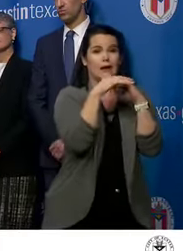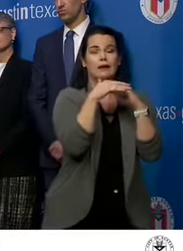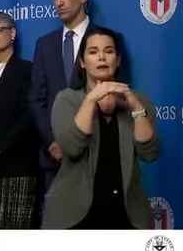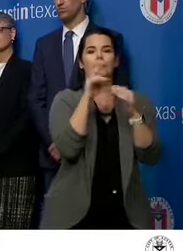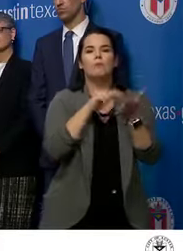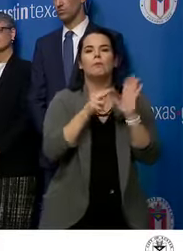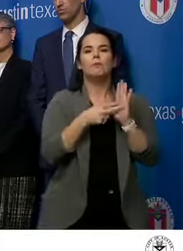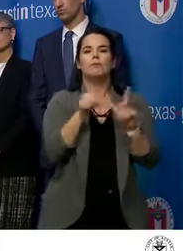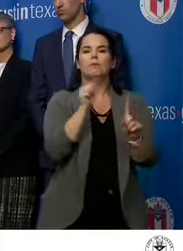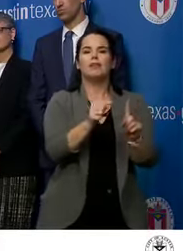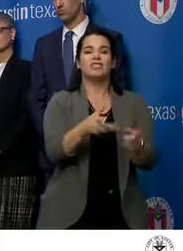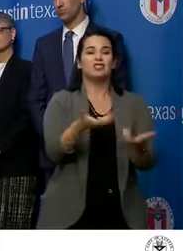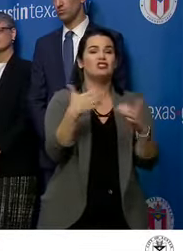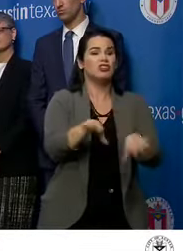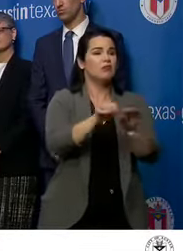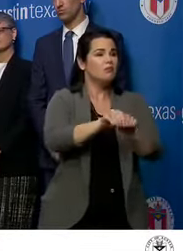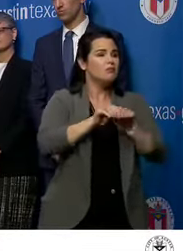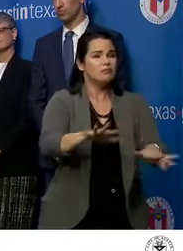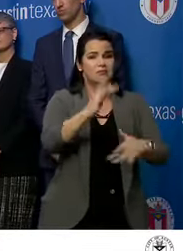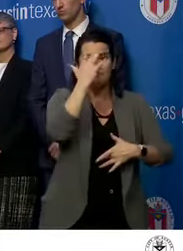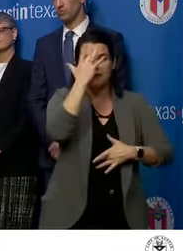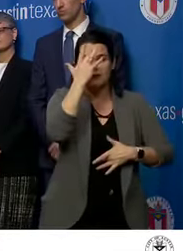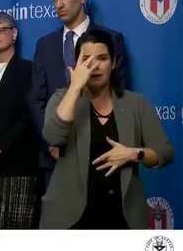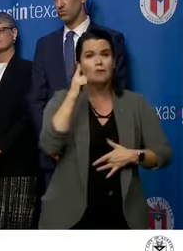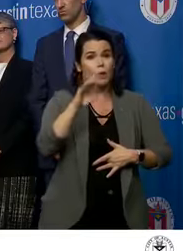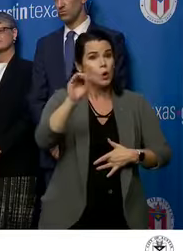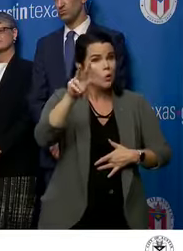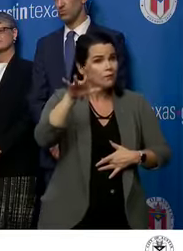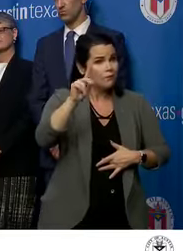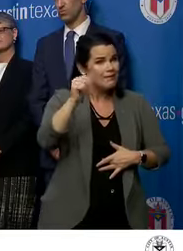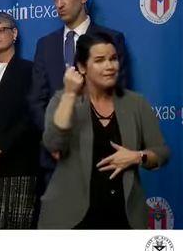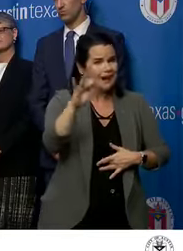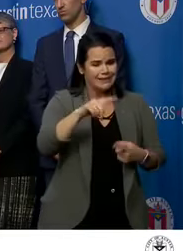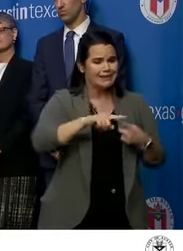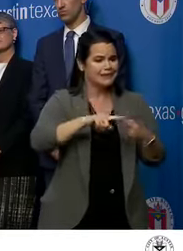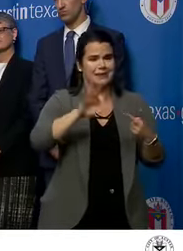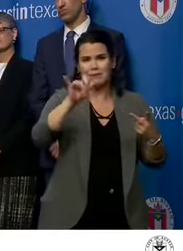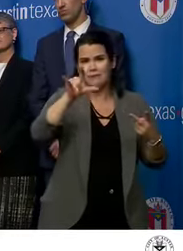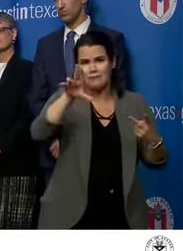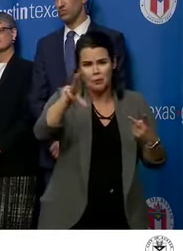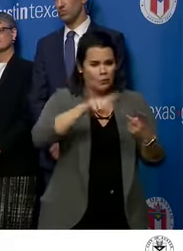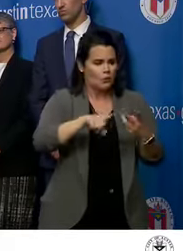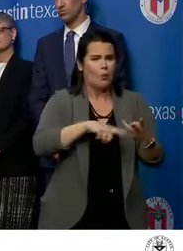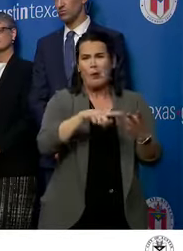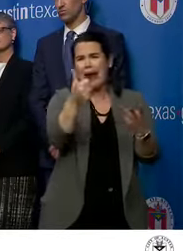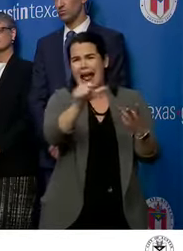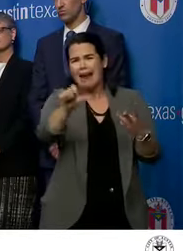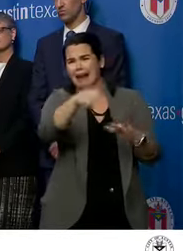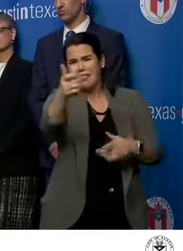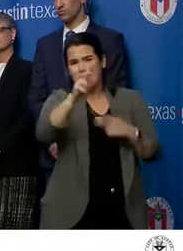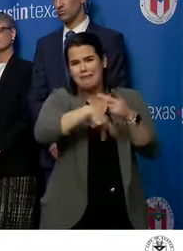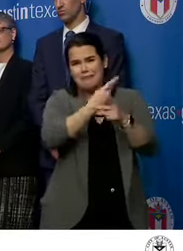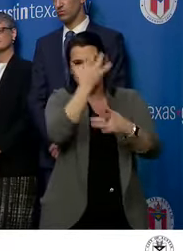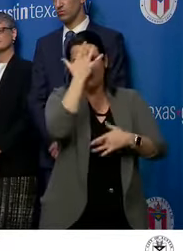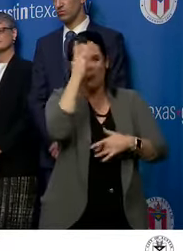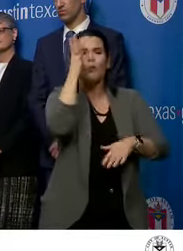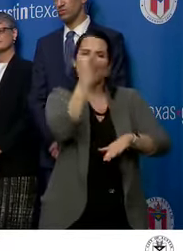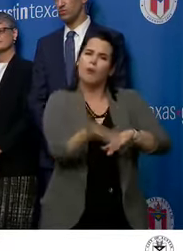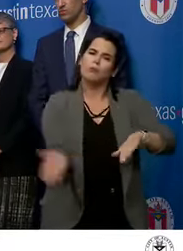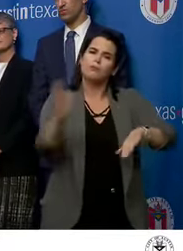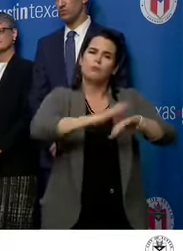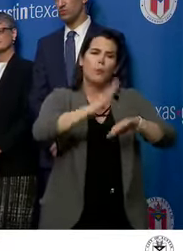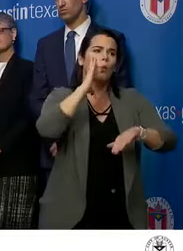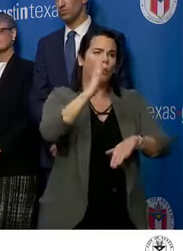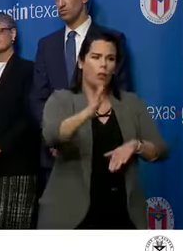the risk of spread of infection of COVID-19 influenza or anything else is going to increase. So